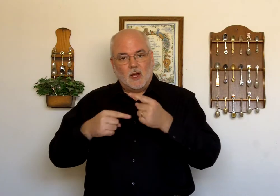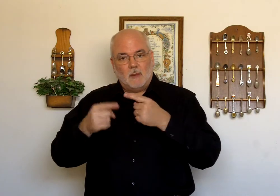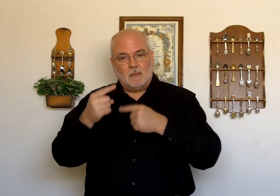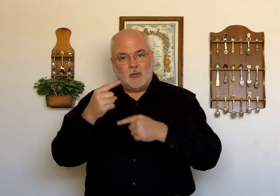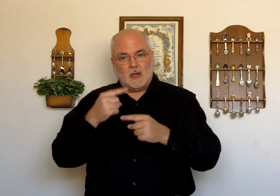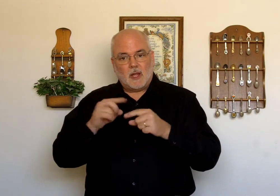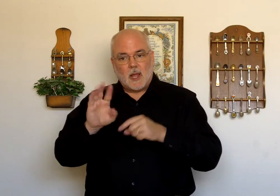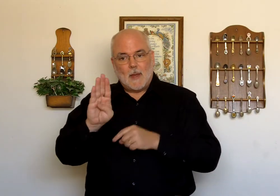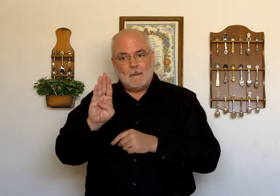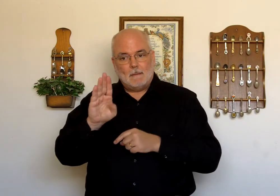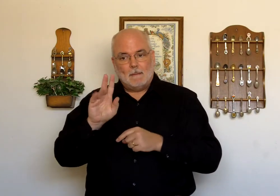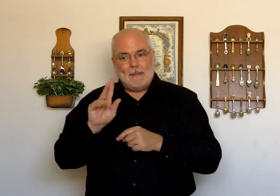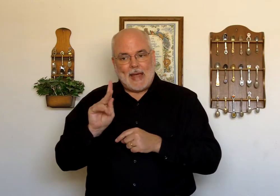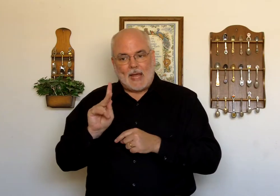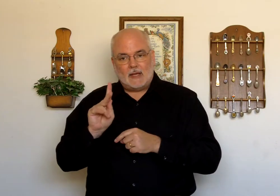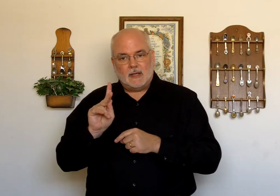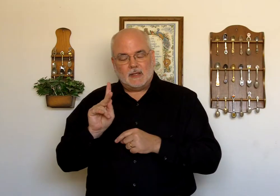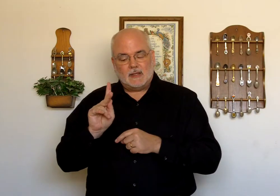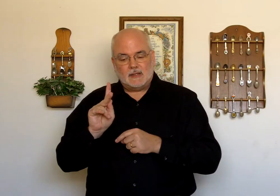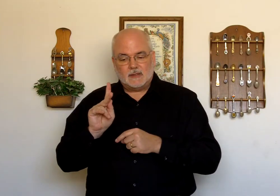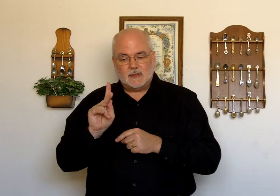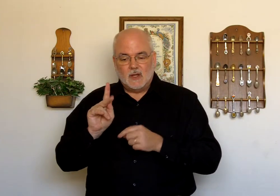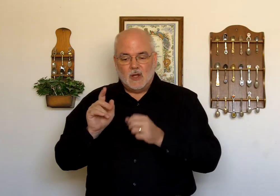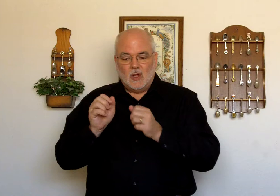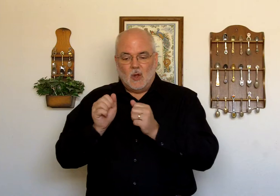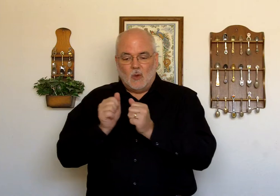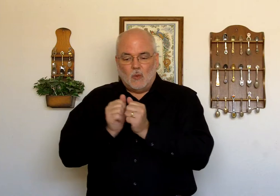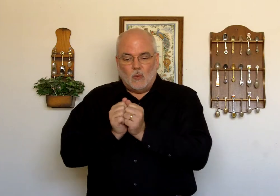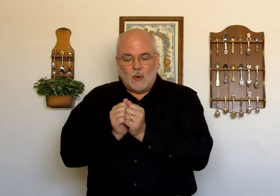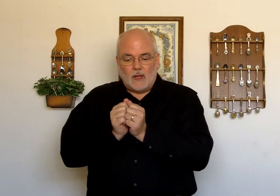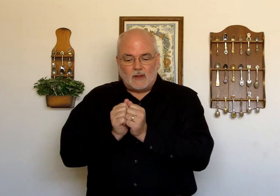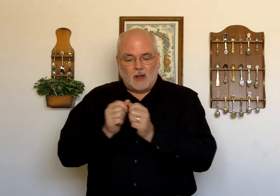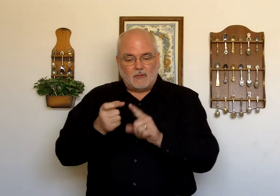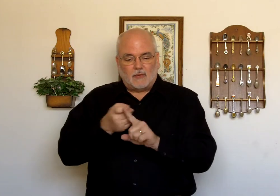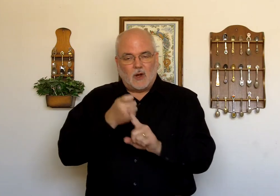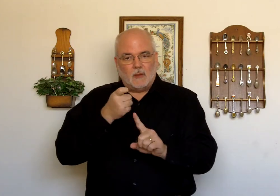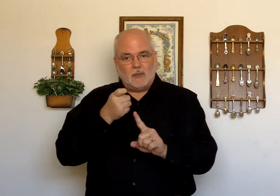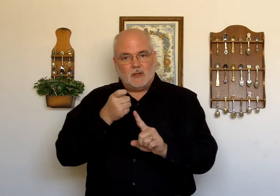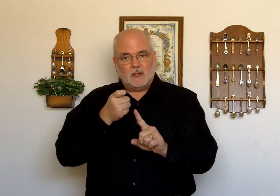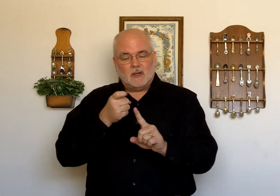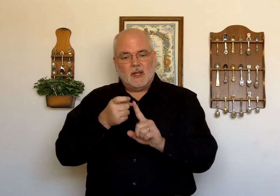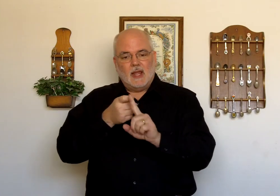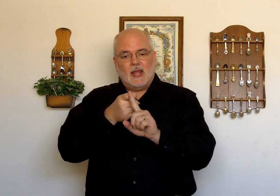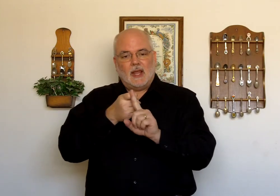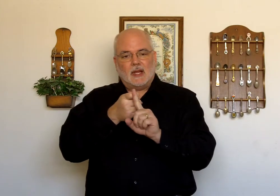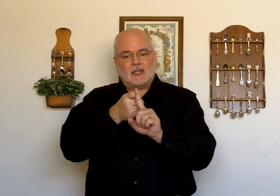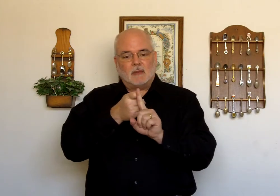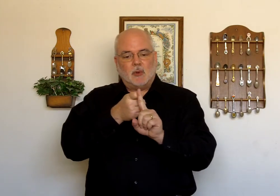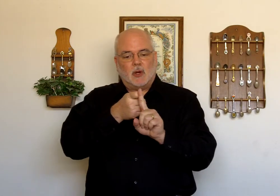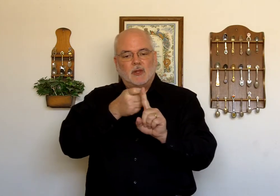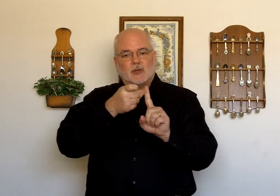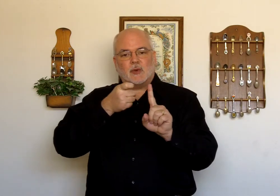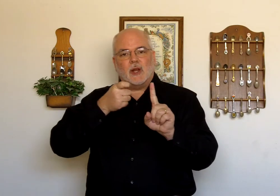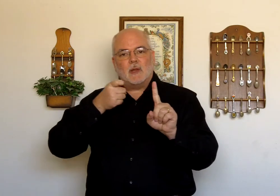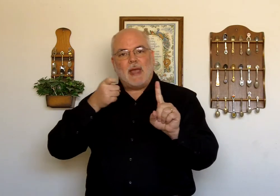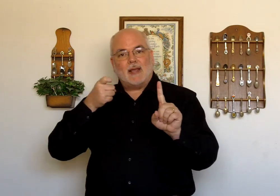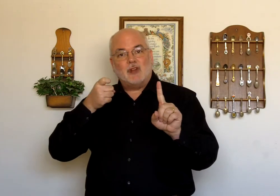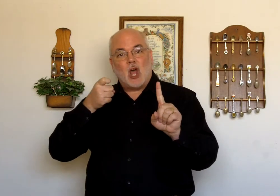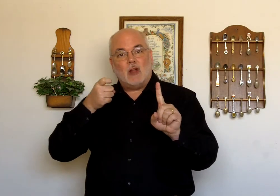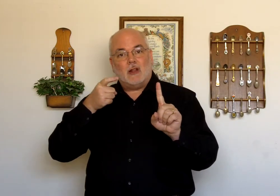Come back. With. From. And it's like pulling the string on the back of a doll.